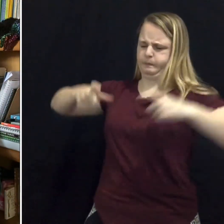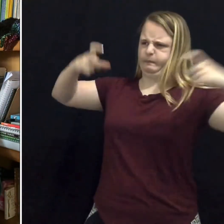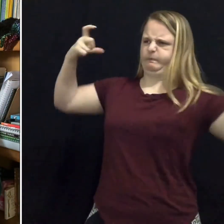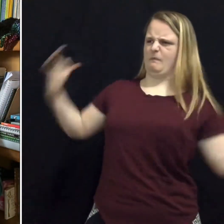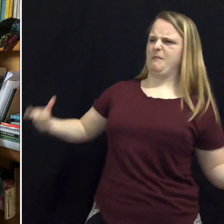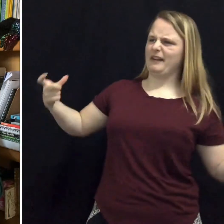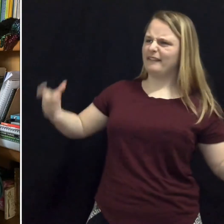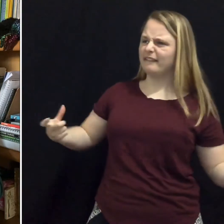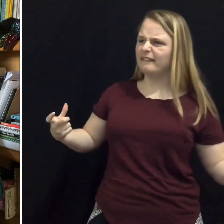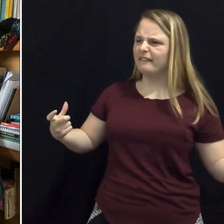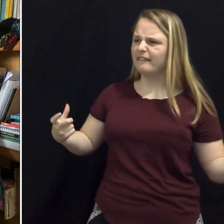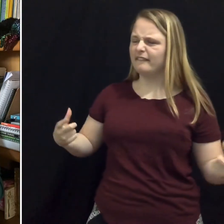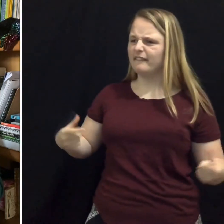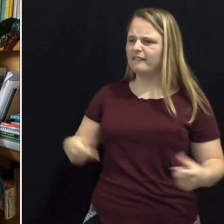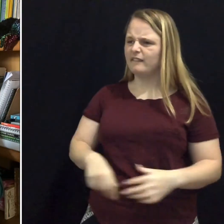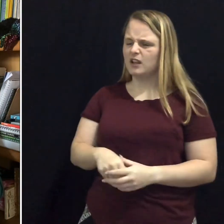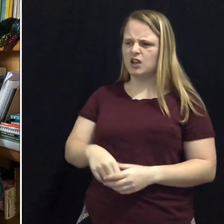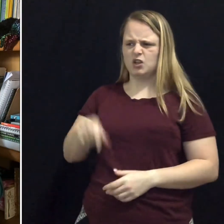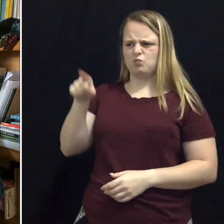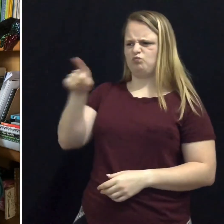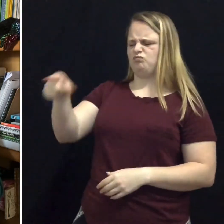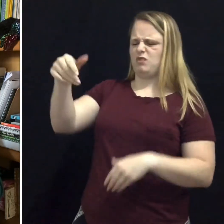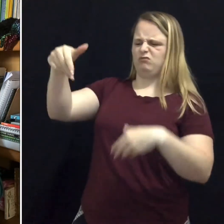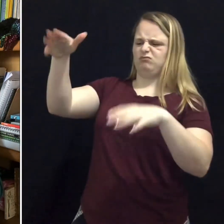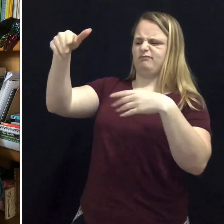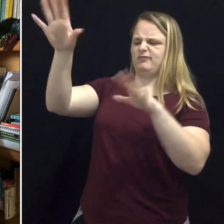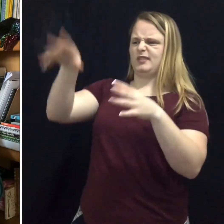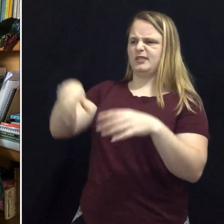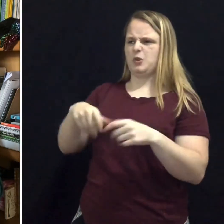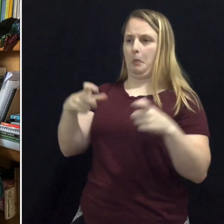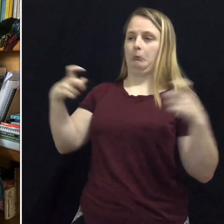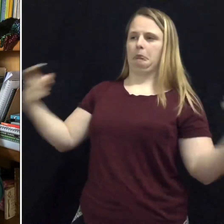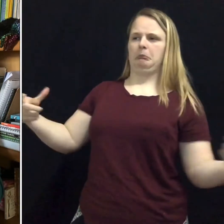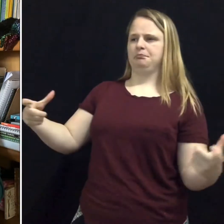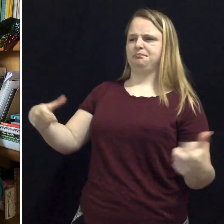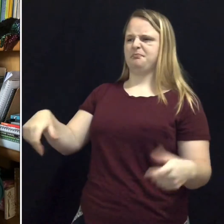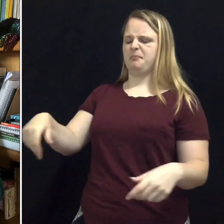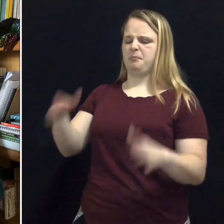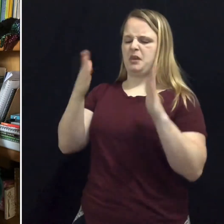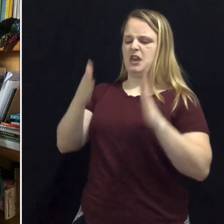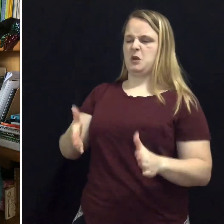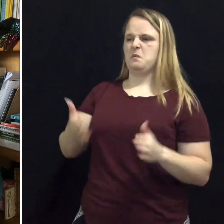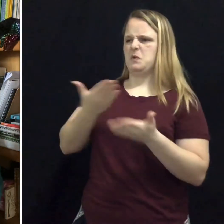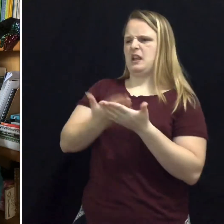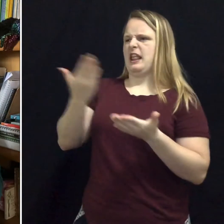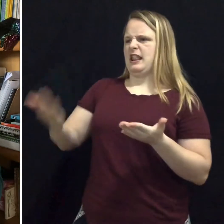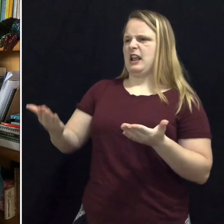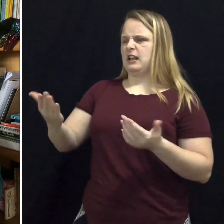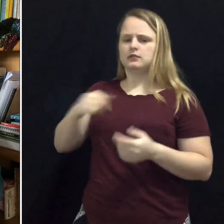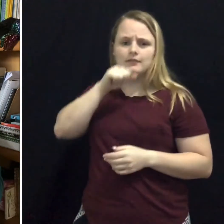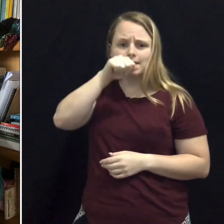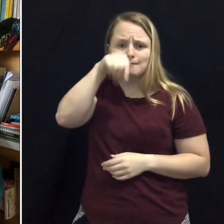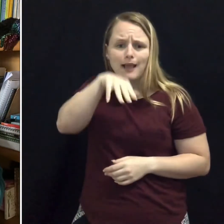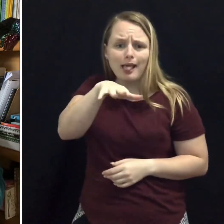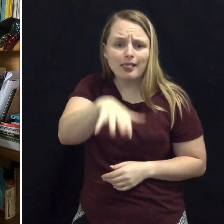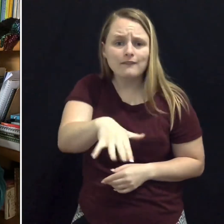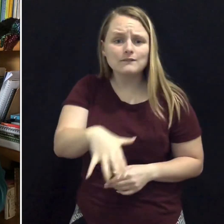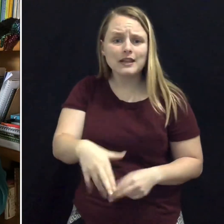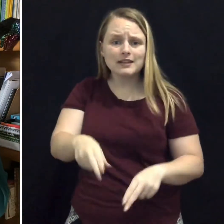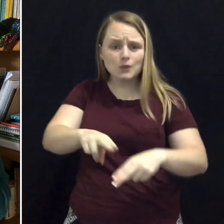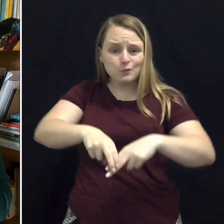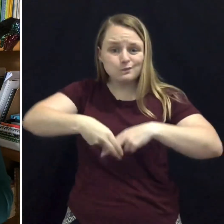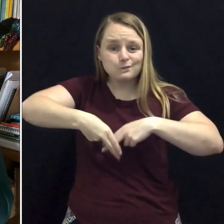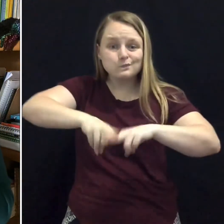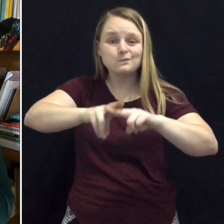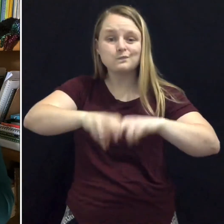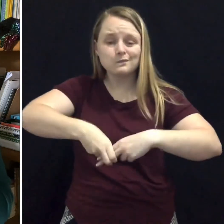You're too big to use the swings. You should go do big guy things. There's an elephant sitting on a